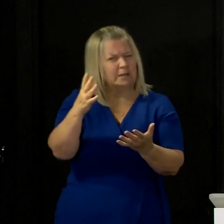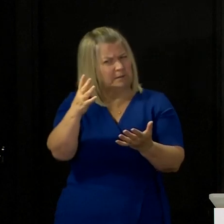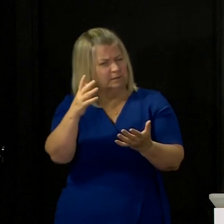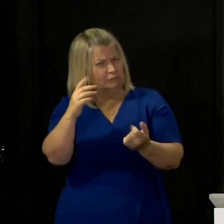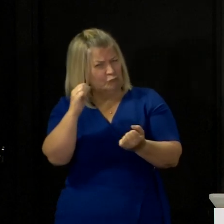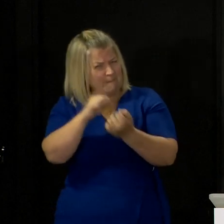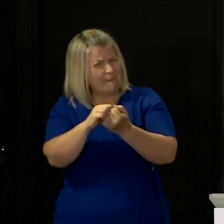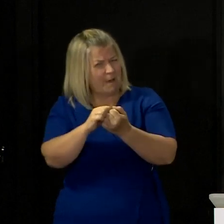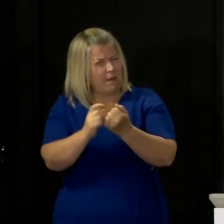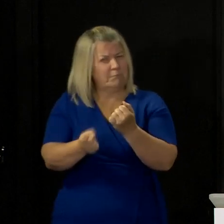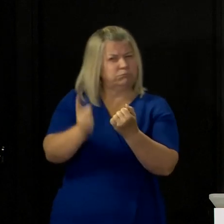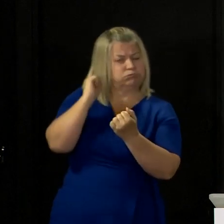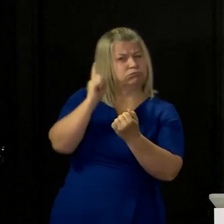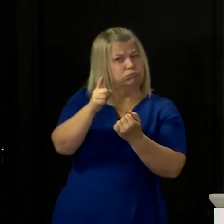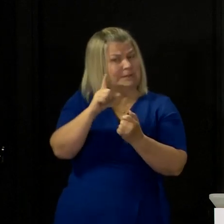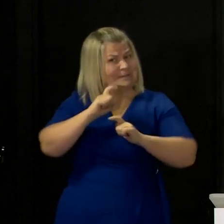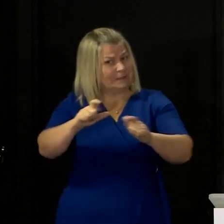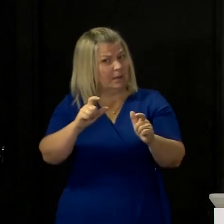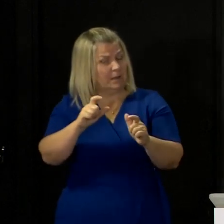is it still a cause for concern